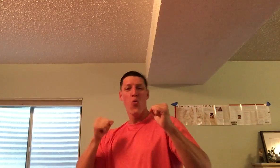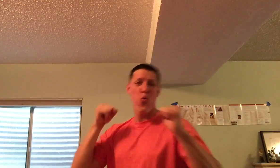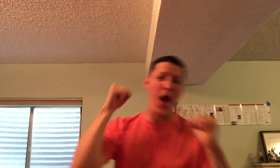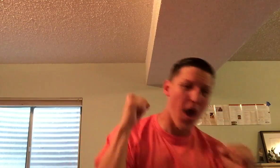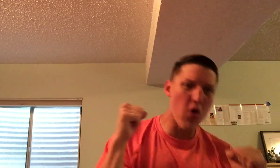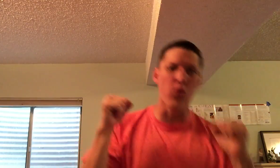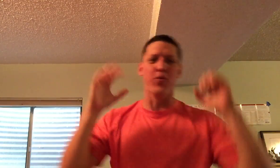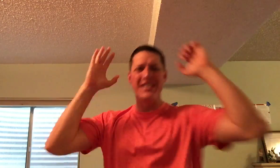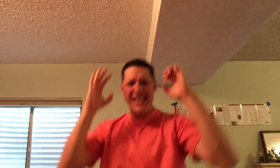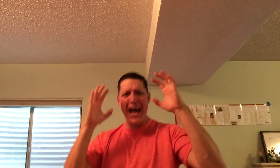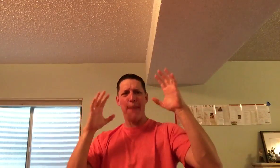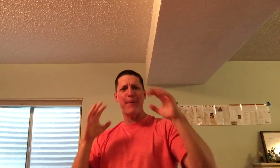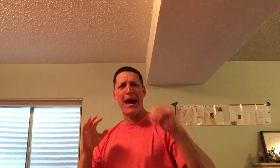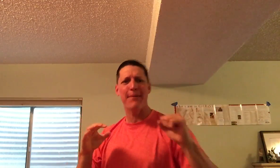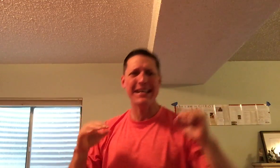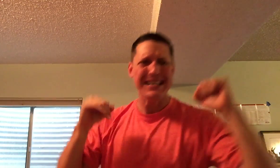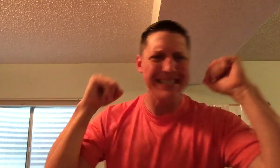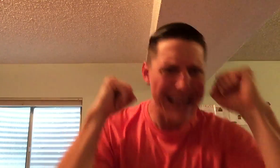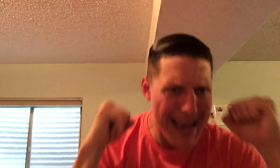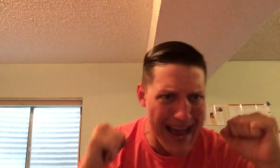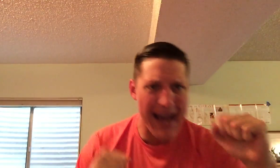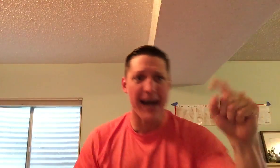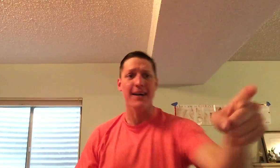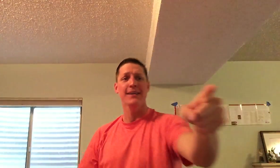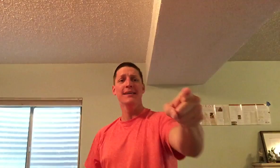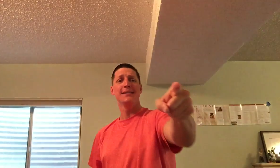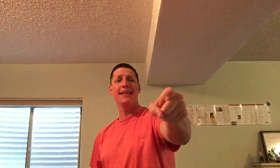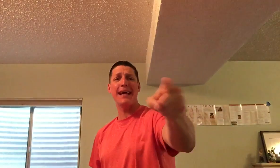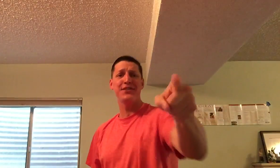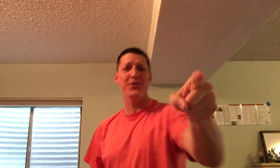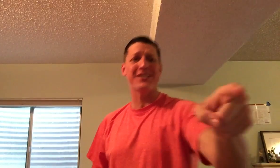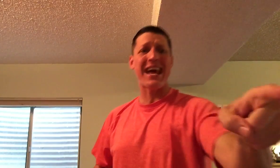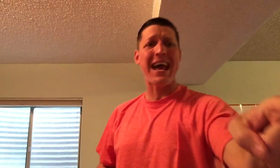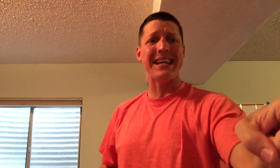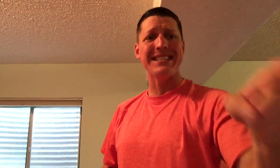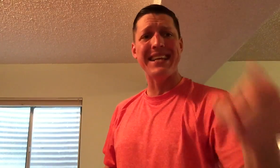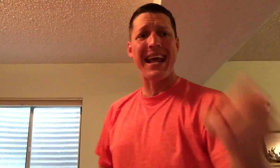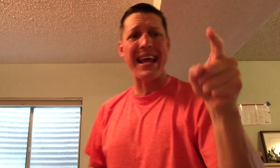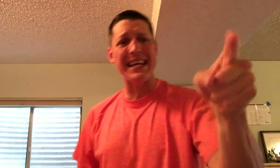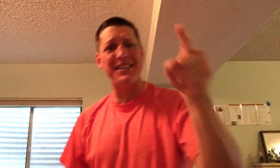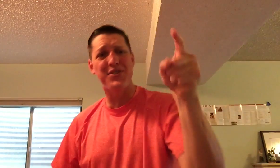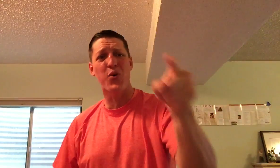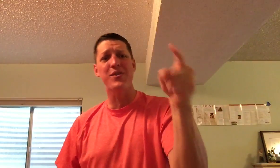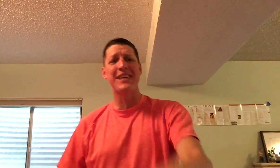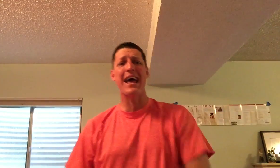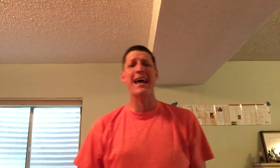Woo! Yeah, baby! Yeah! Today's your day. Today is your day.